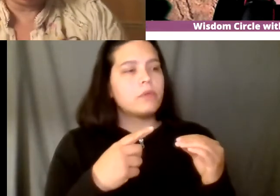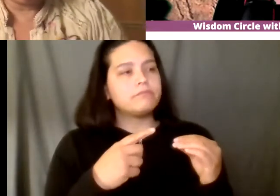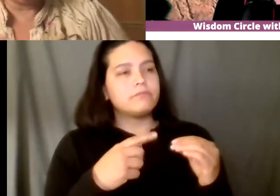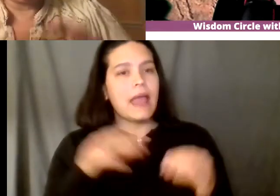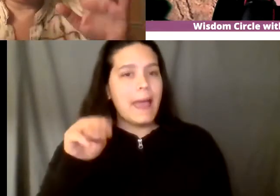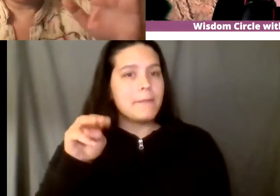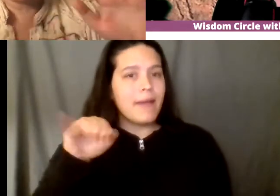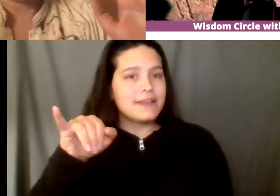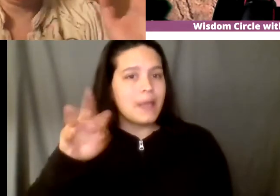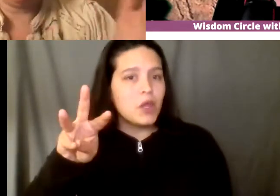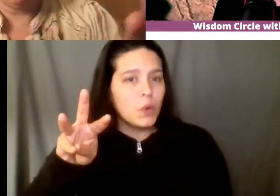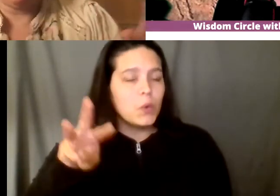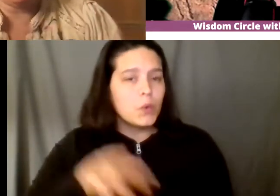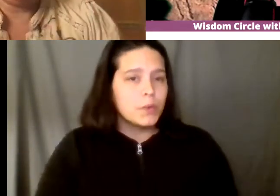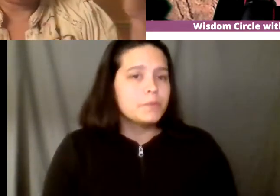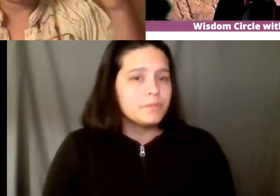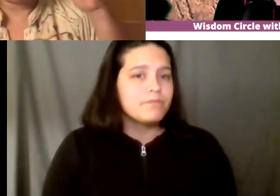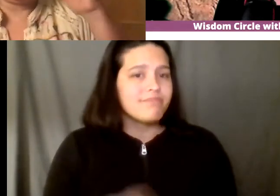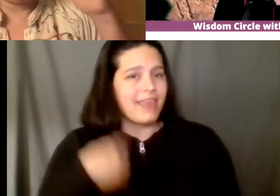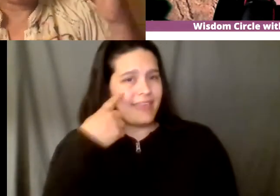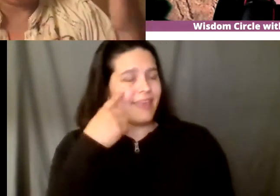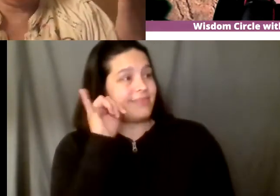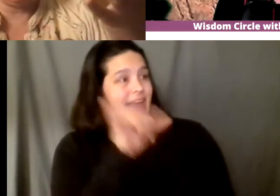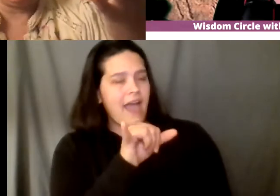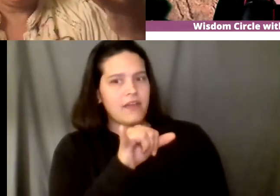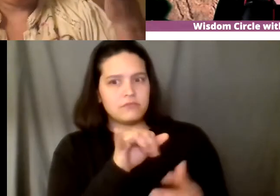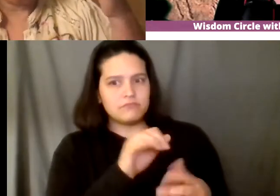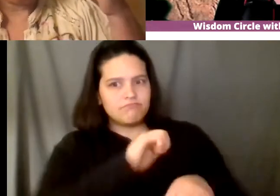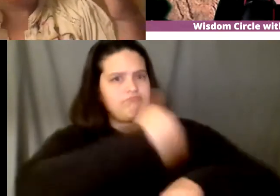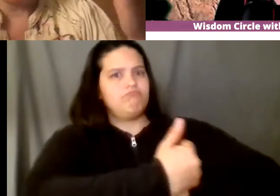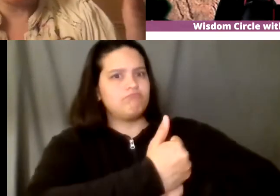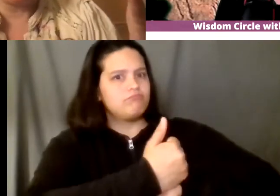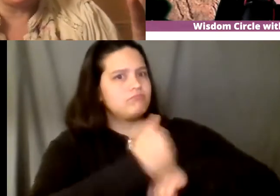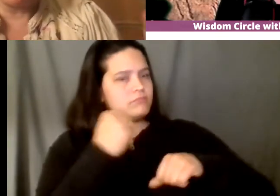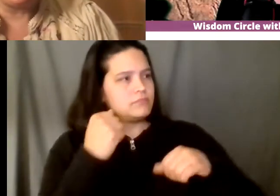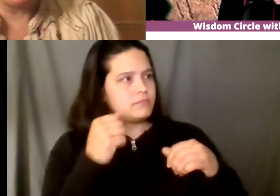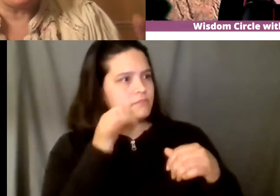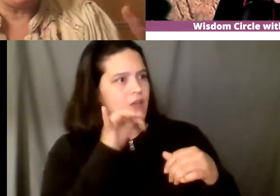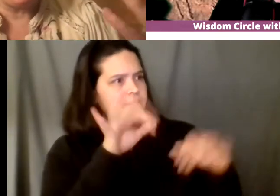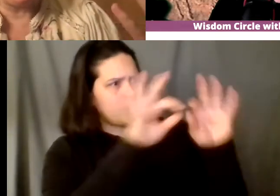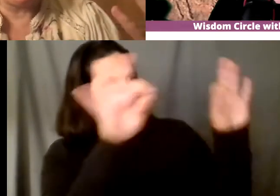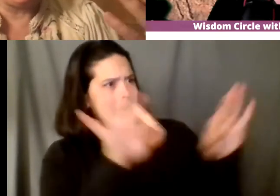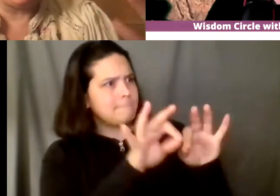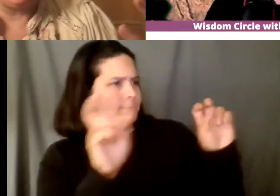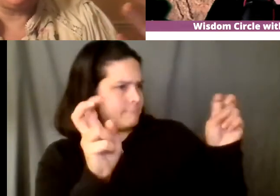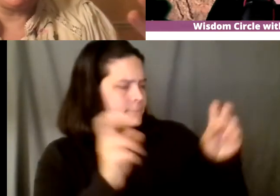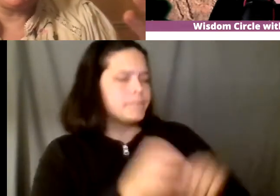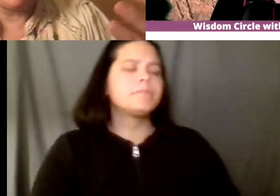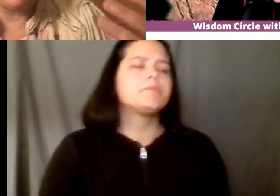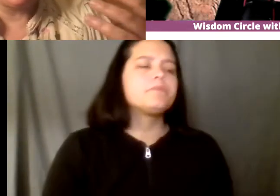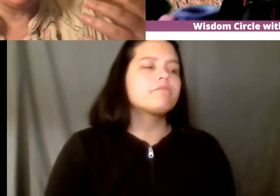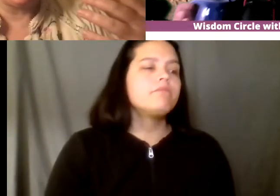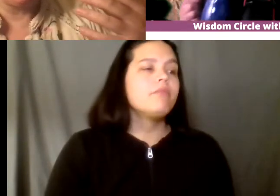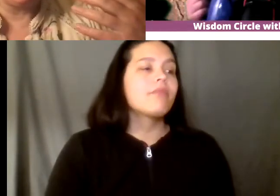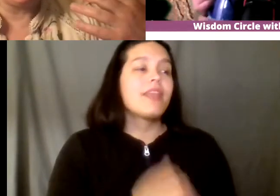you know and i think that kind of frames us right and and this brown earth i have to say that times that i've come out uh your